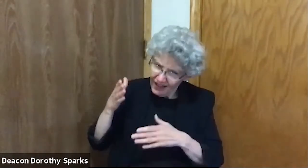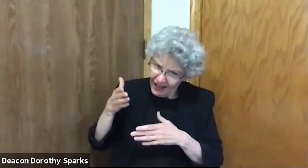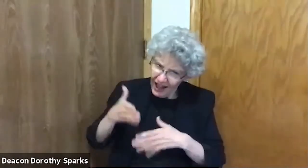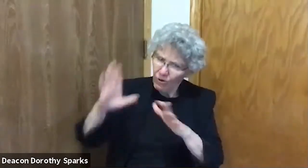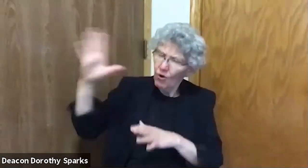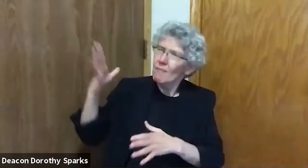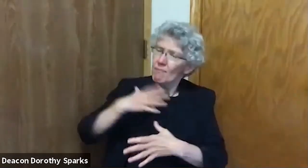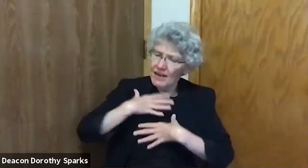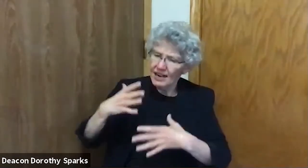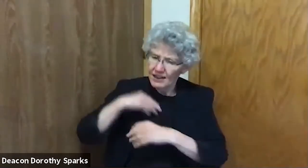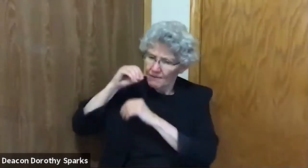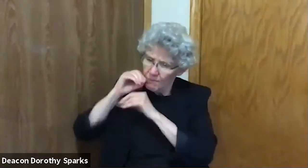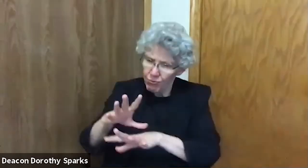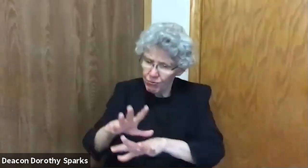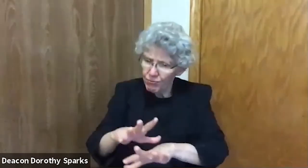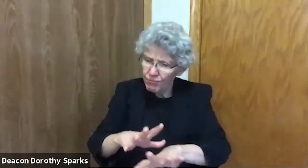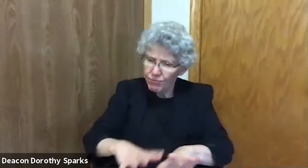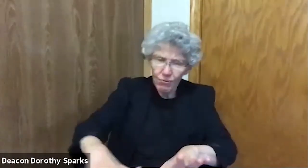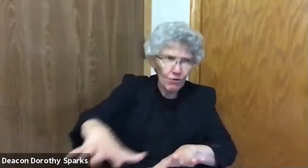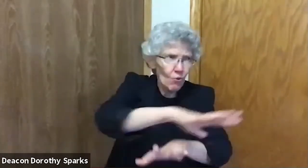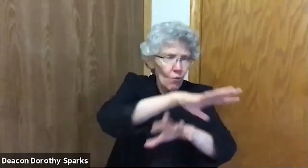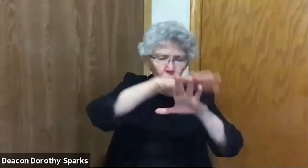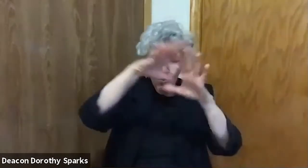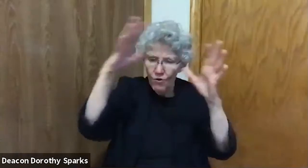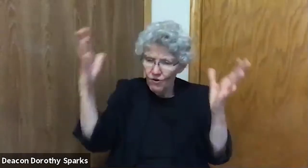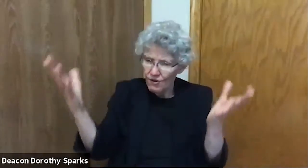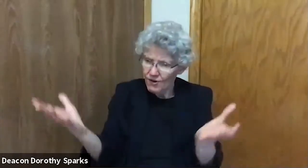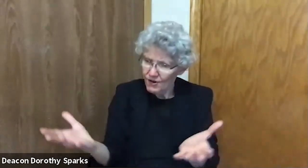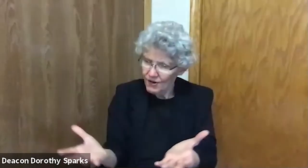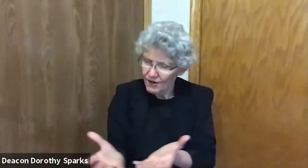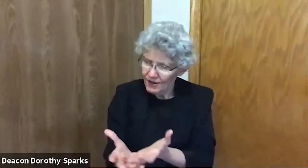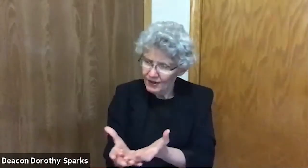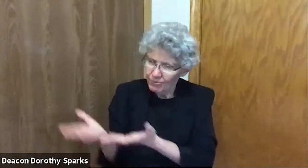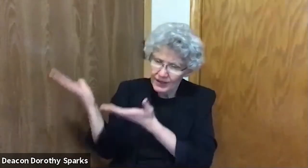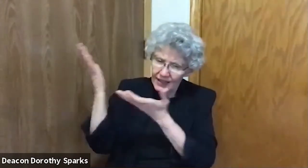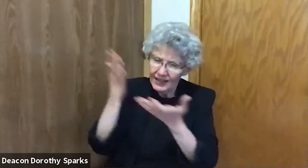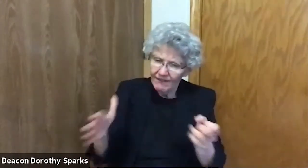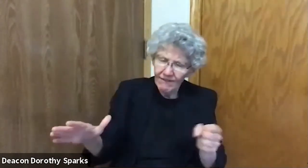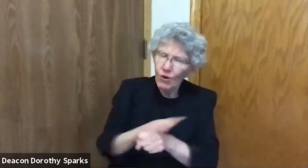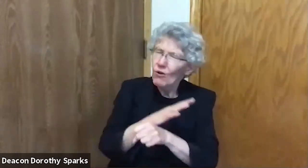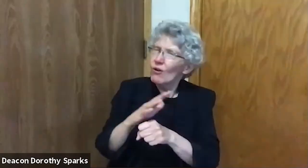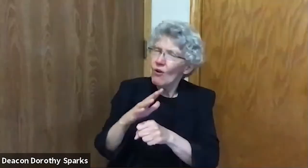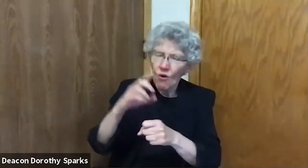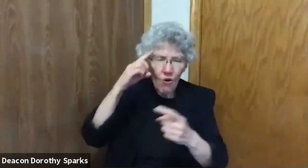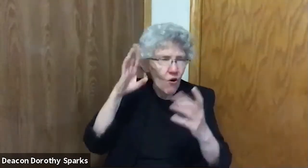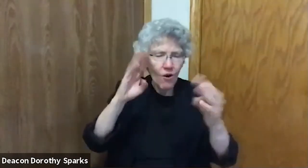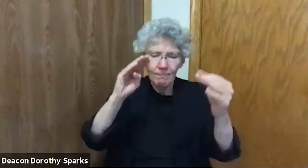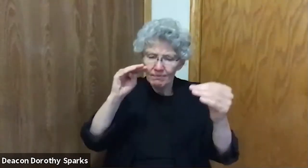God allow your breath of life to blow through our world bringing fullness